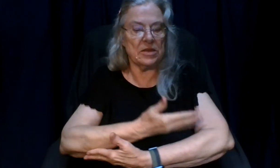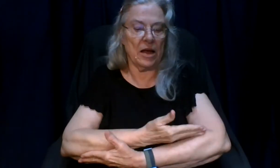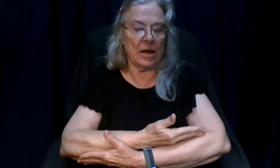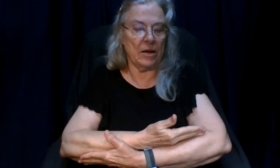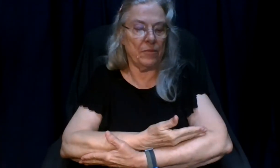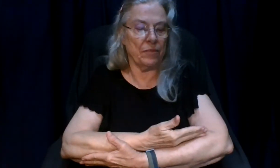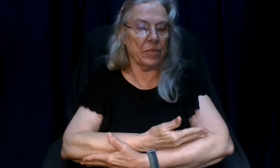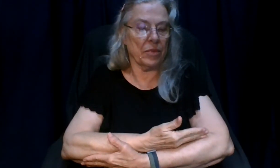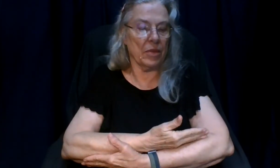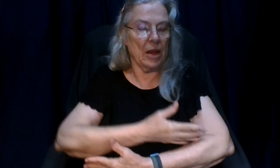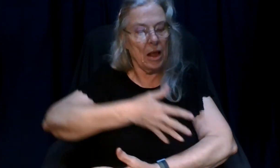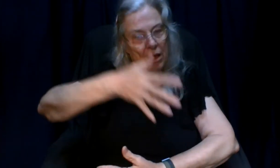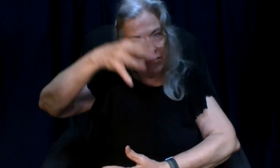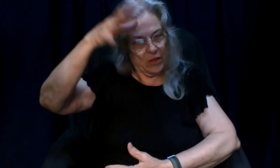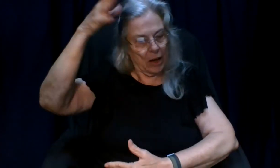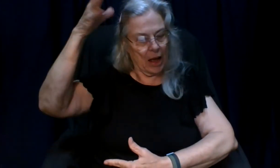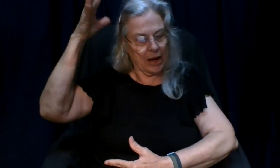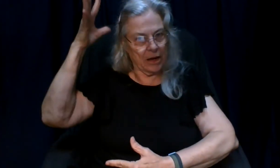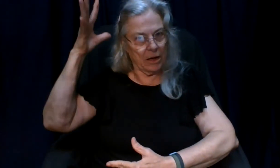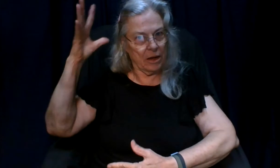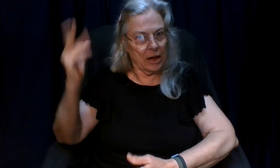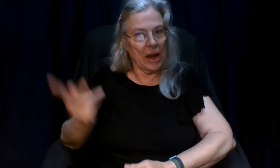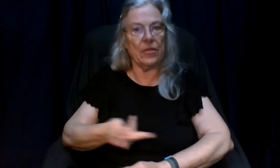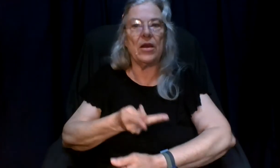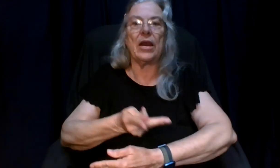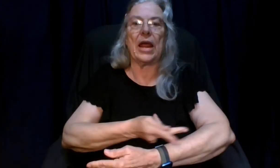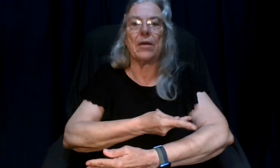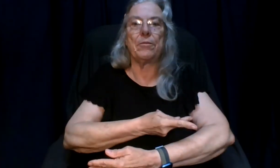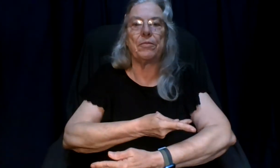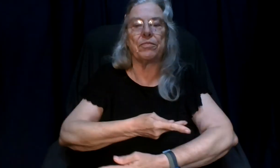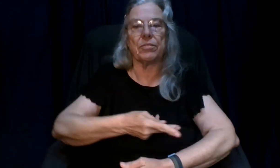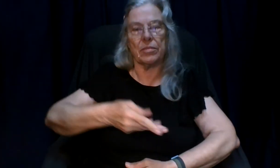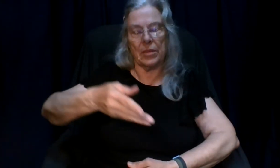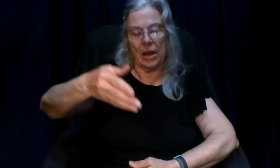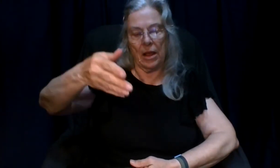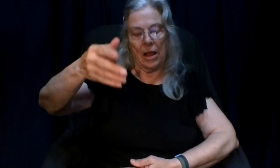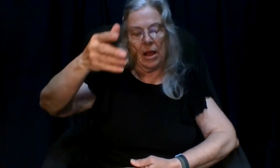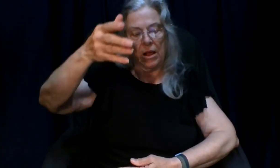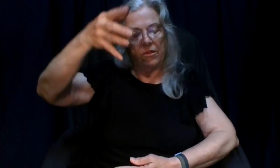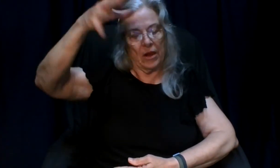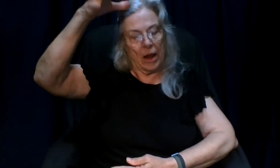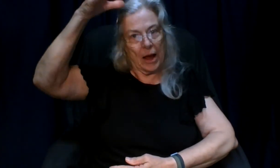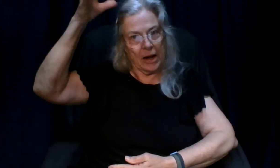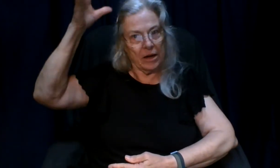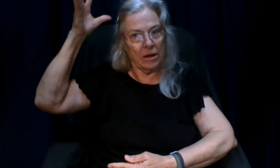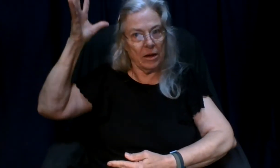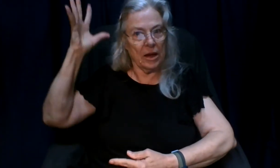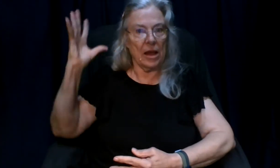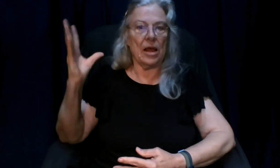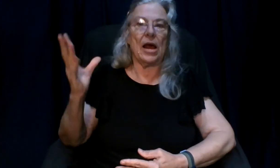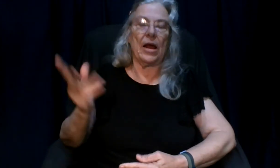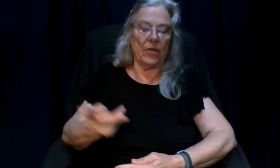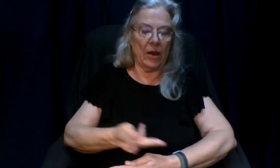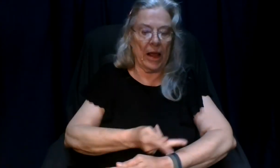the lion and the lamb the lion and the lamb